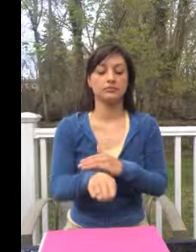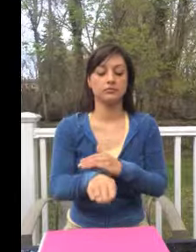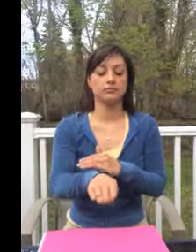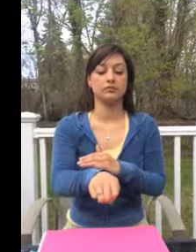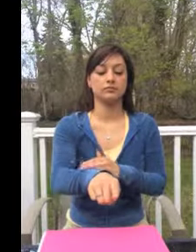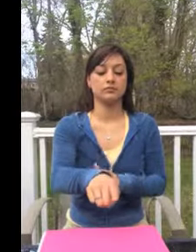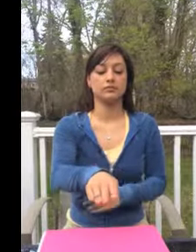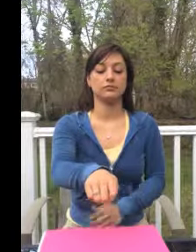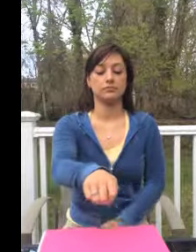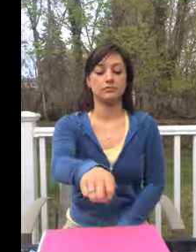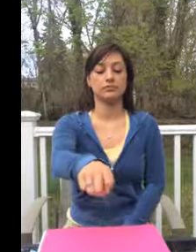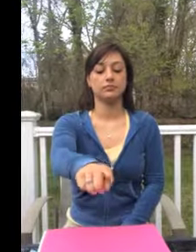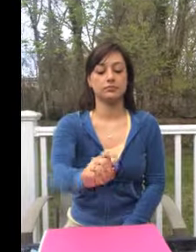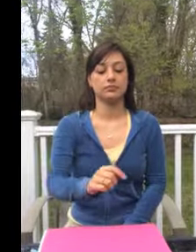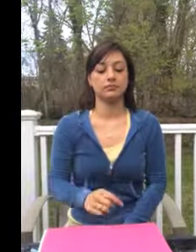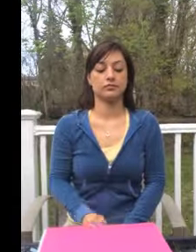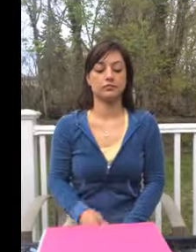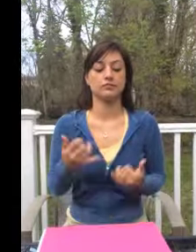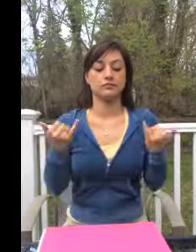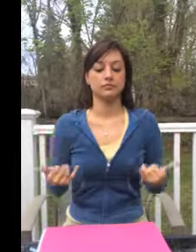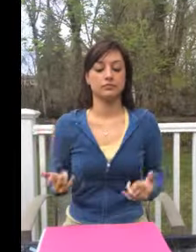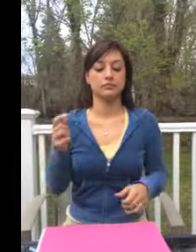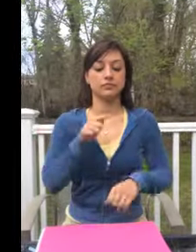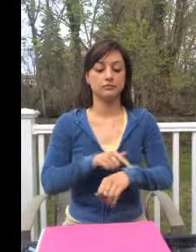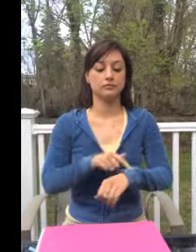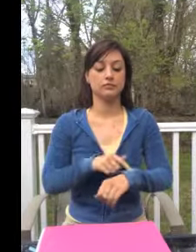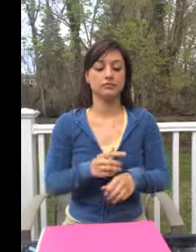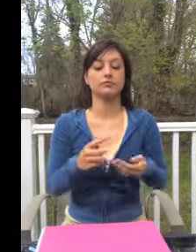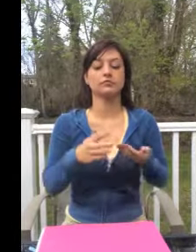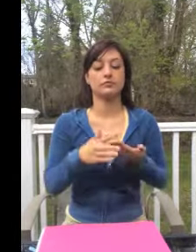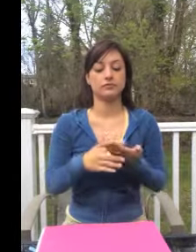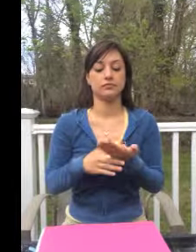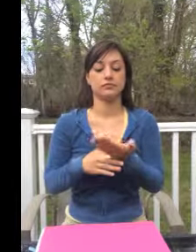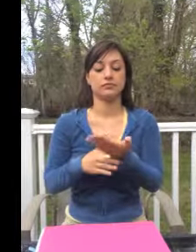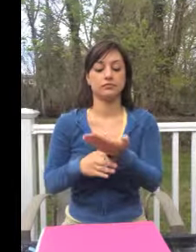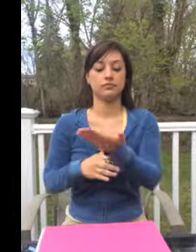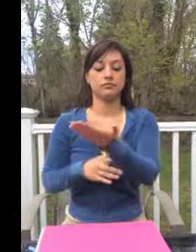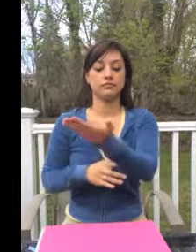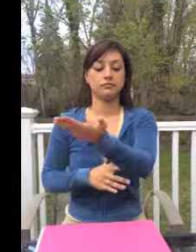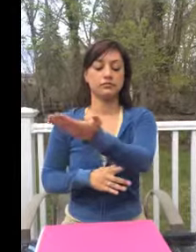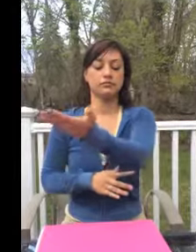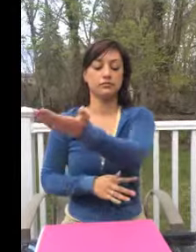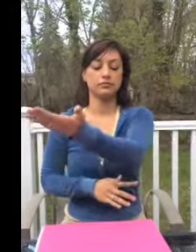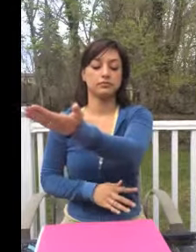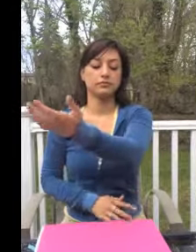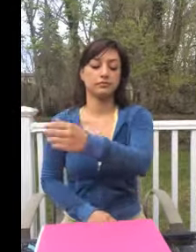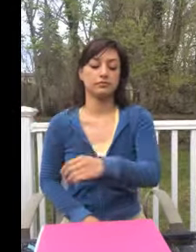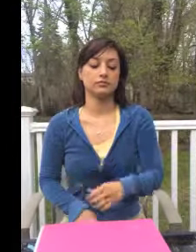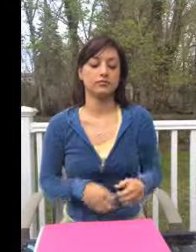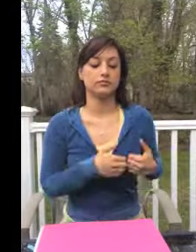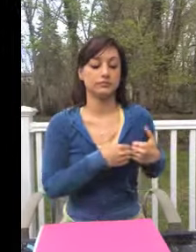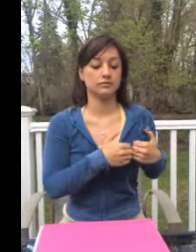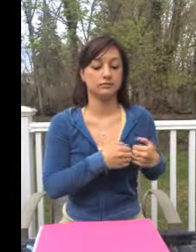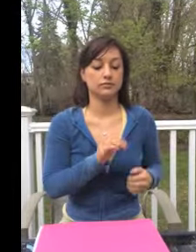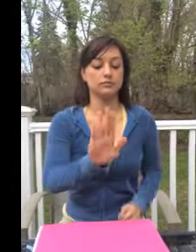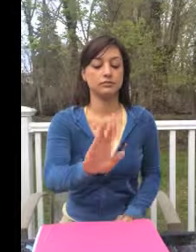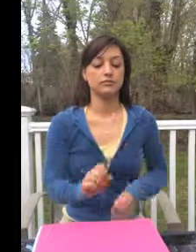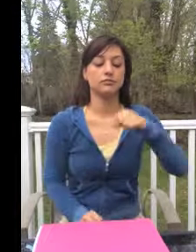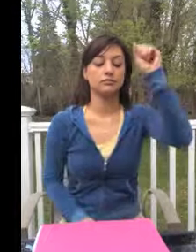of you, you, you And now it's time to let it through Cause baby you're